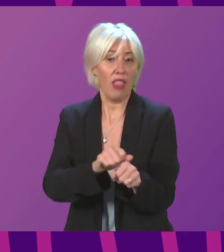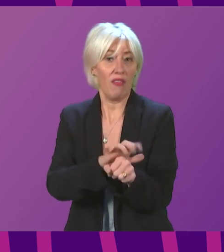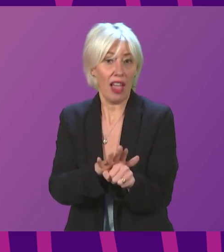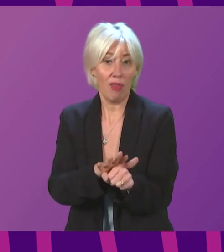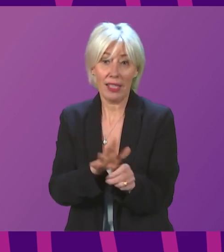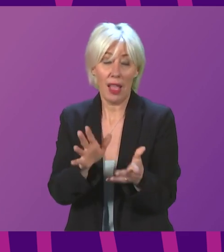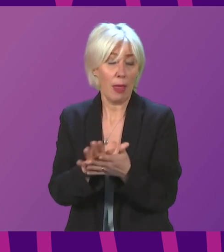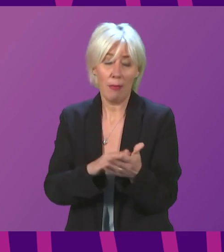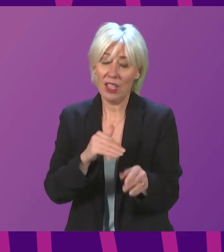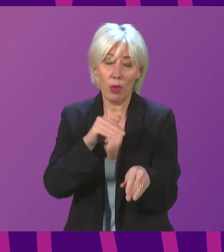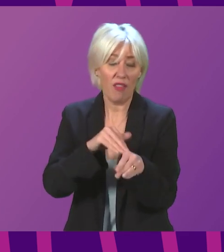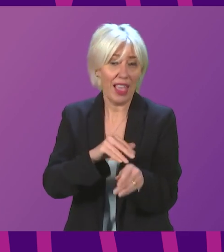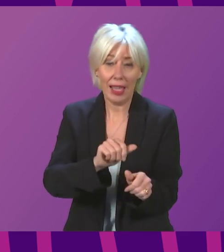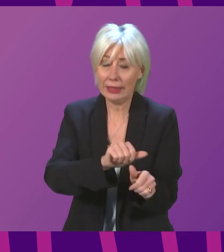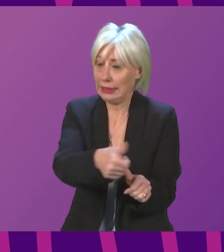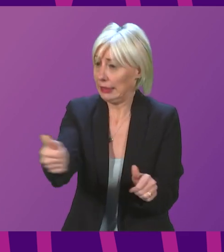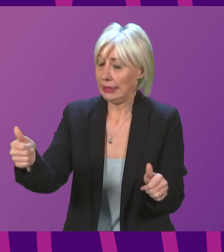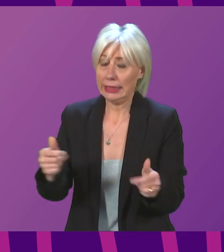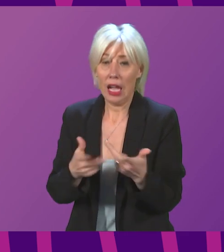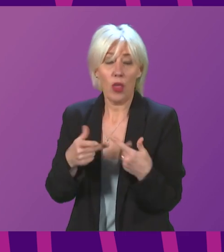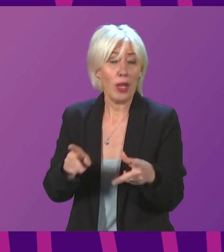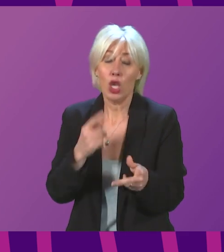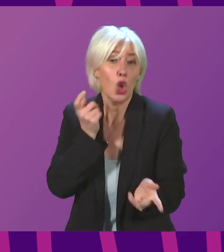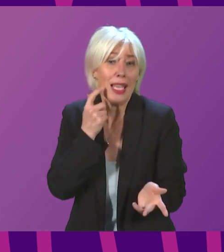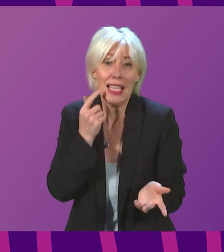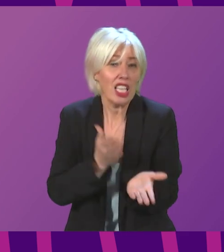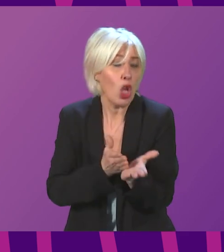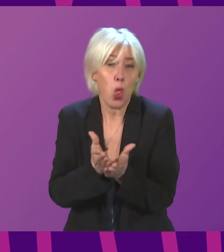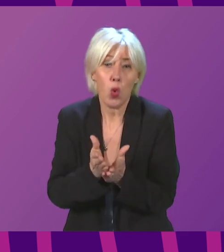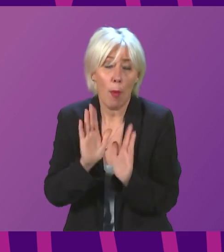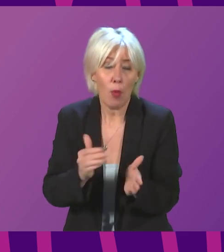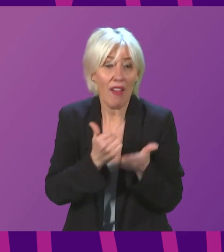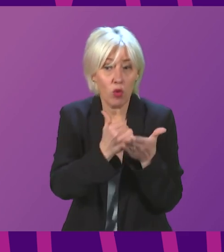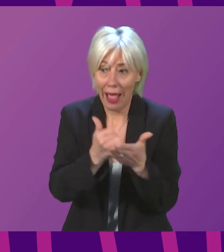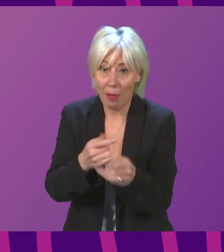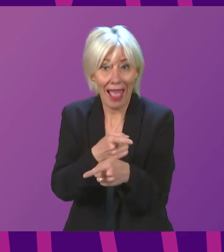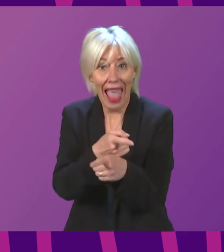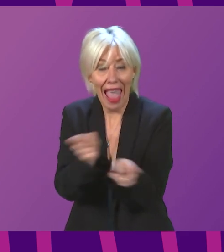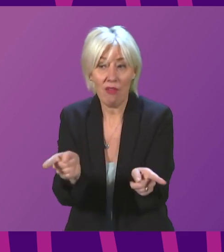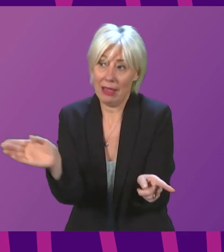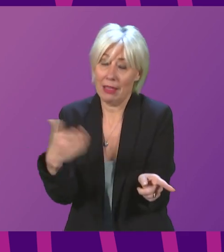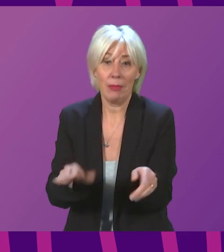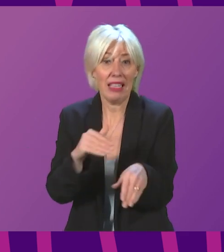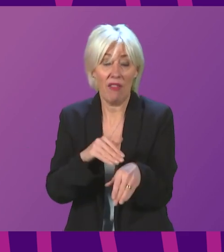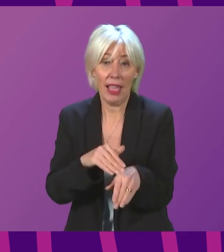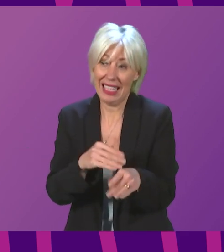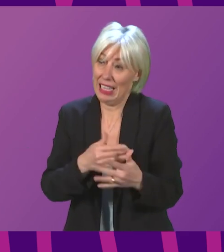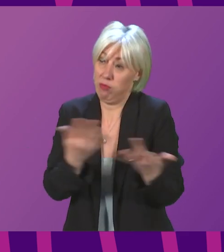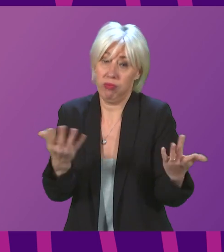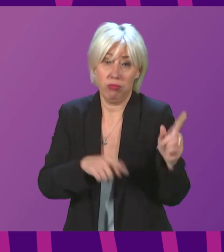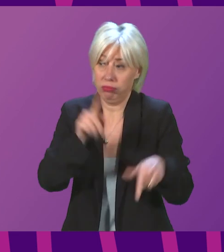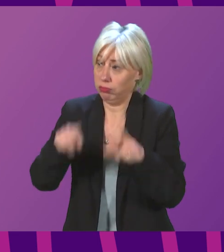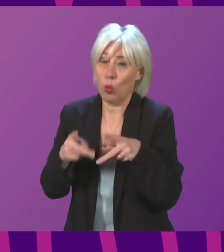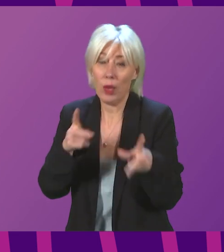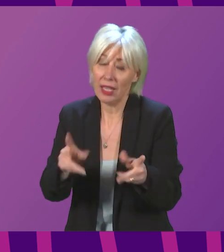see these cycles of impacts. There is no easy way through this but we need to help all of those who are affected in as many ways as we can and that is what we will continue